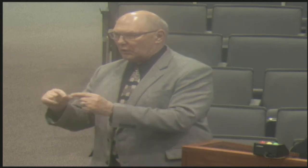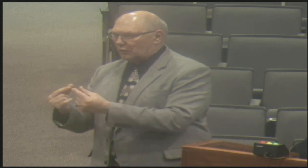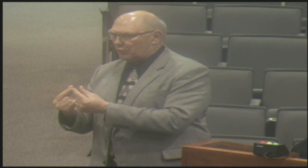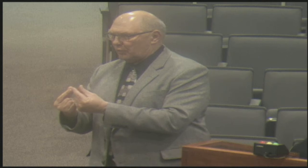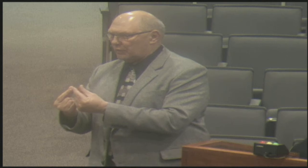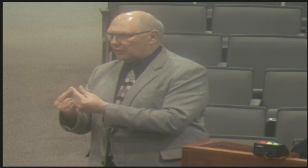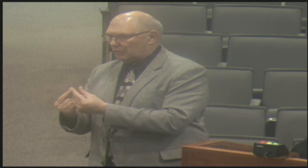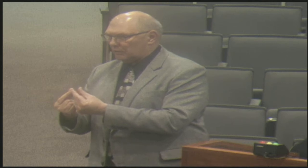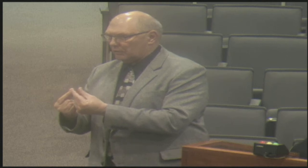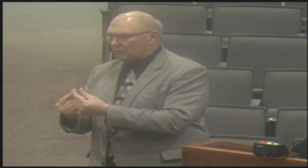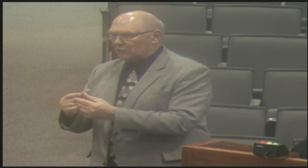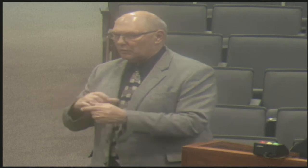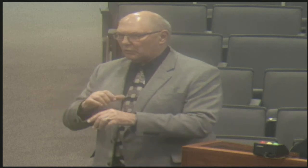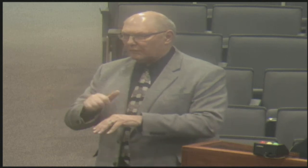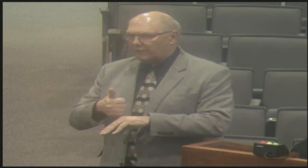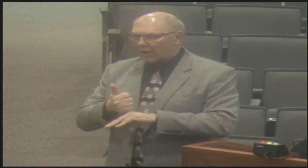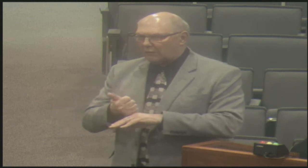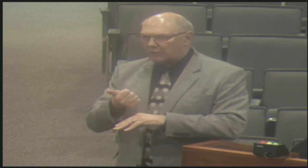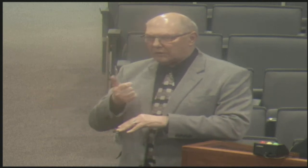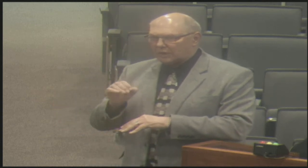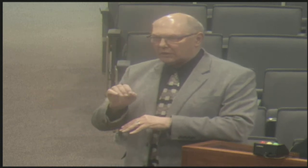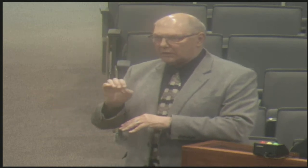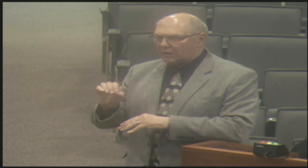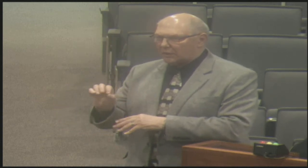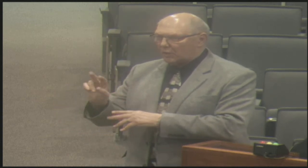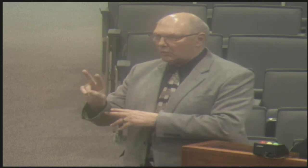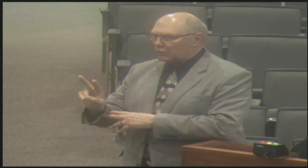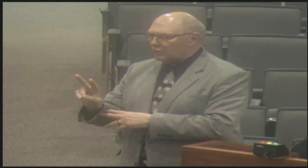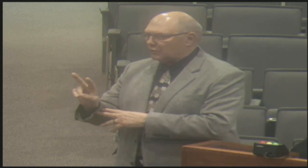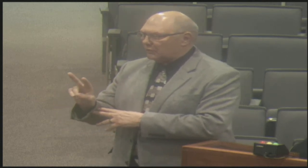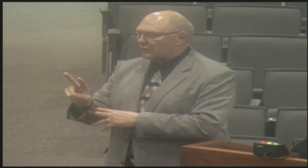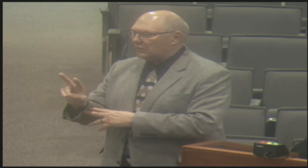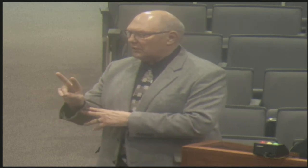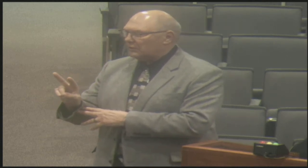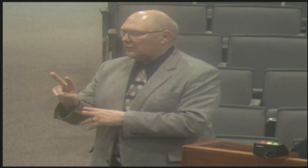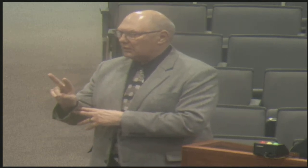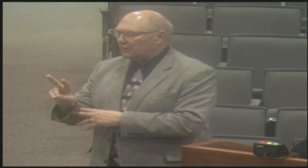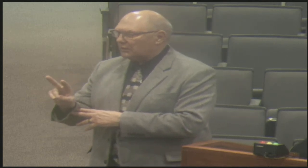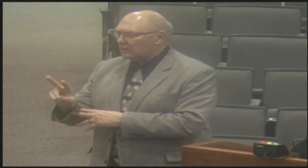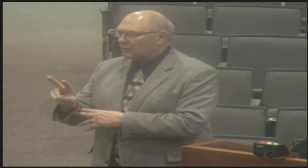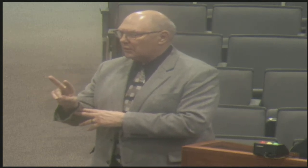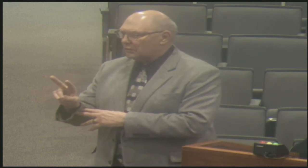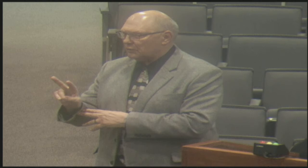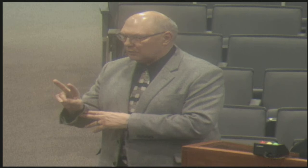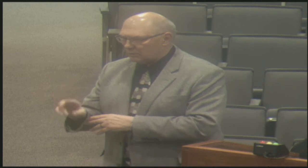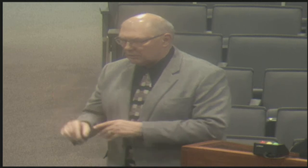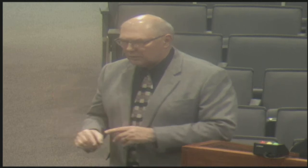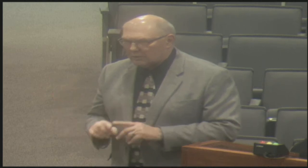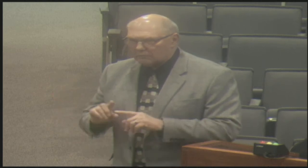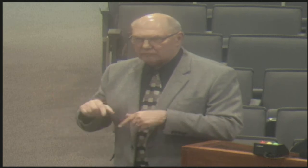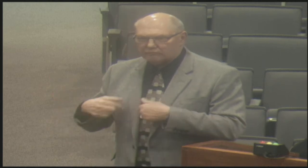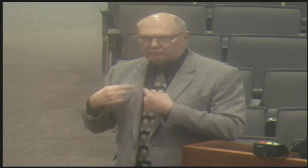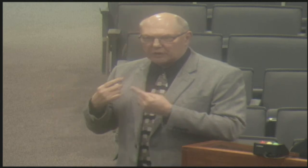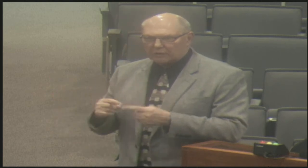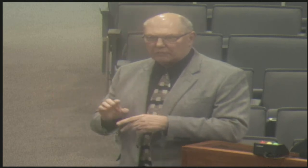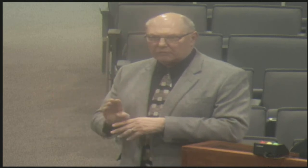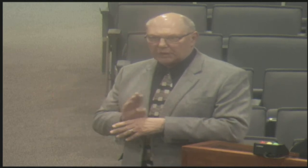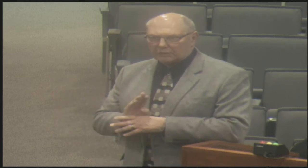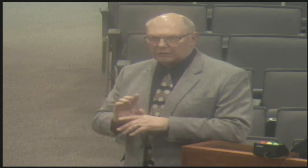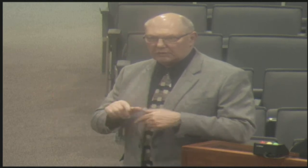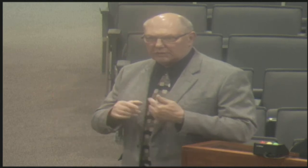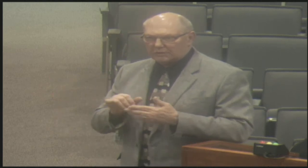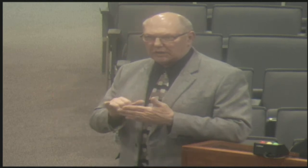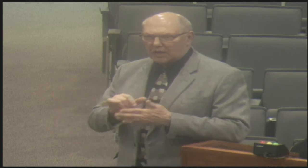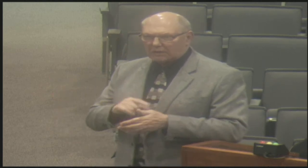a disability group, we were founded in 1902 here in the state of Nebraska.